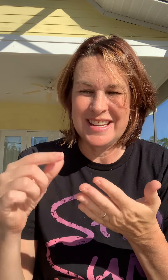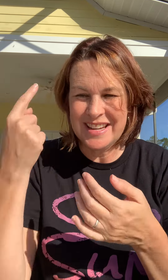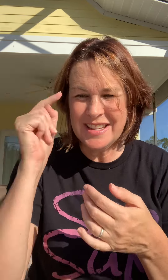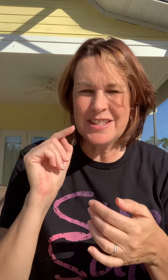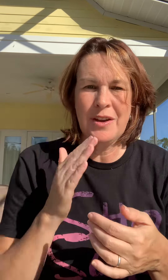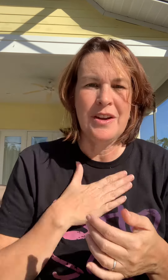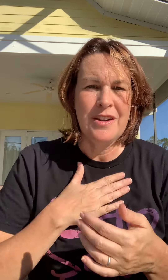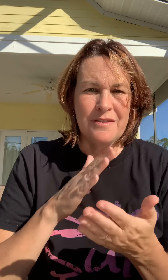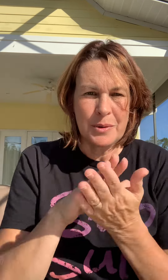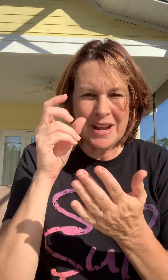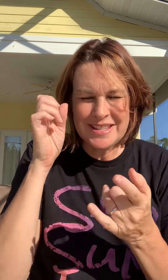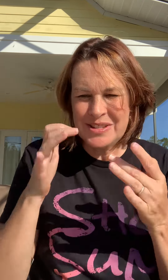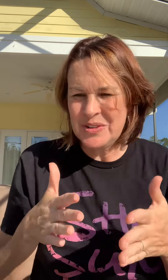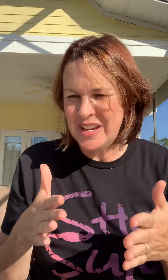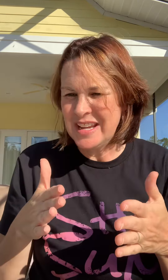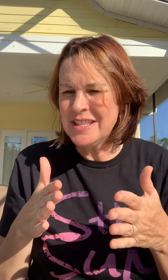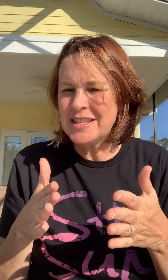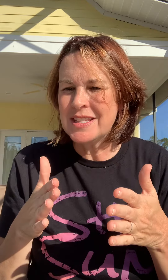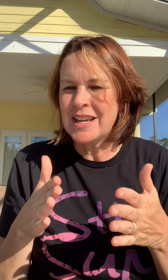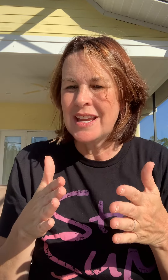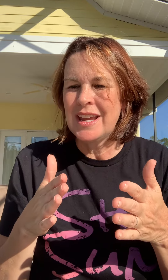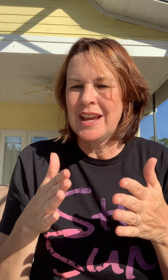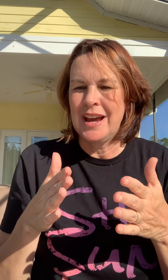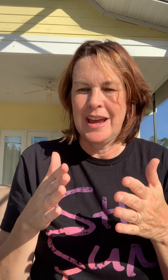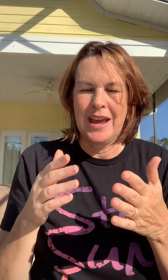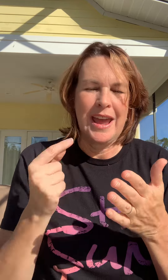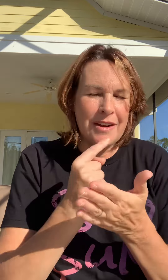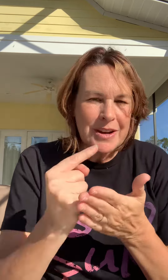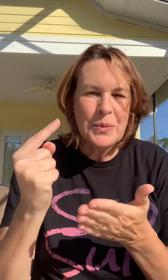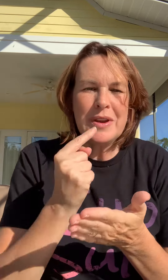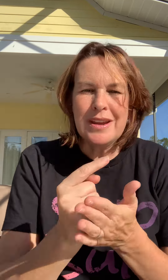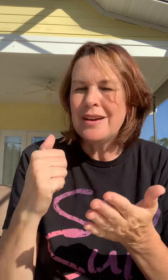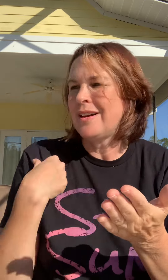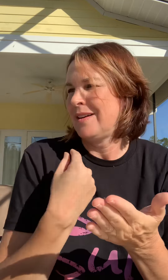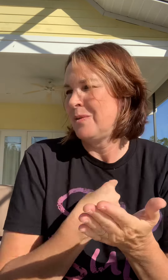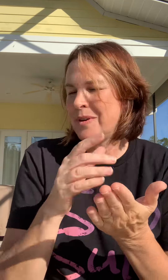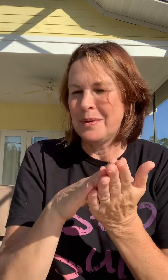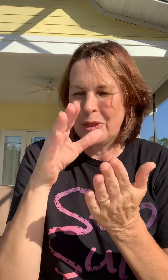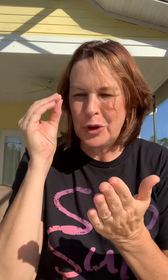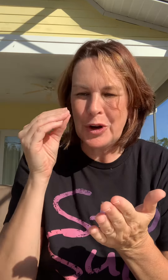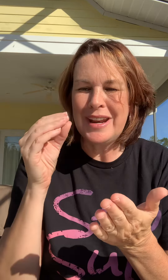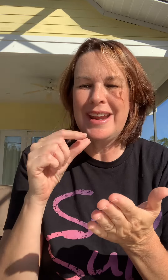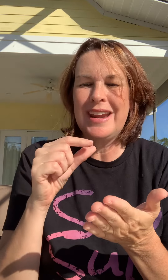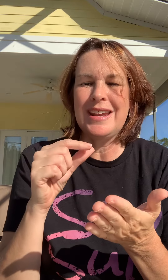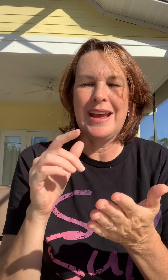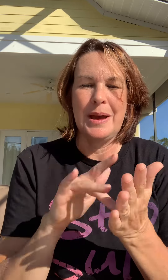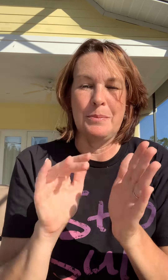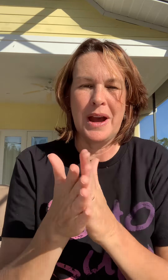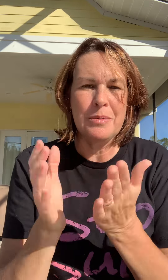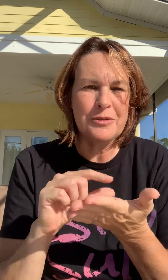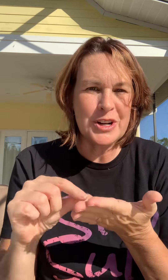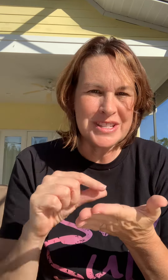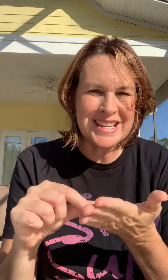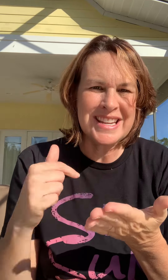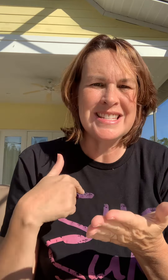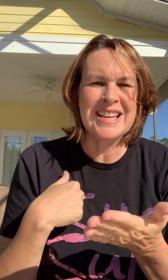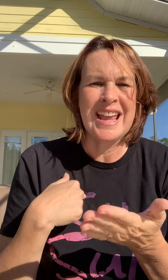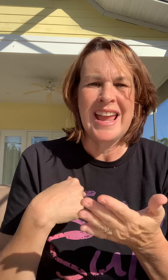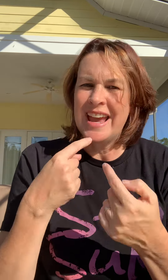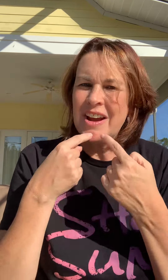for my students. Every week we've been learning Bible verses, and I'll